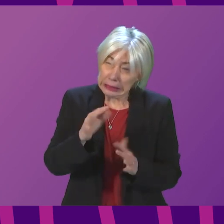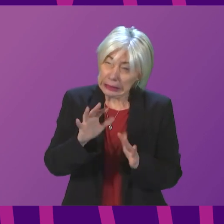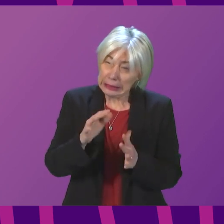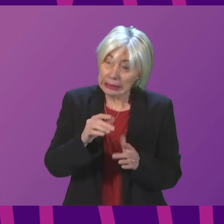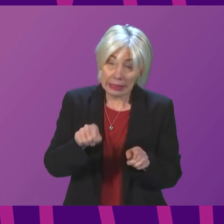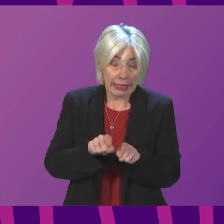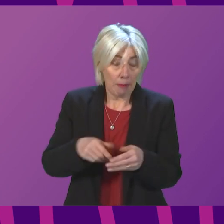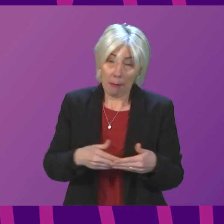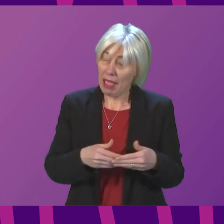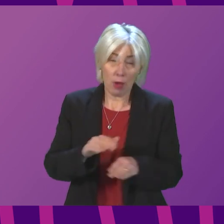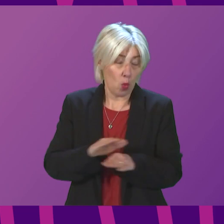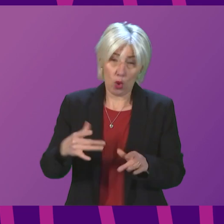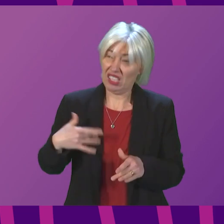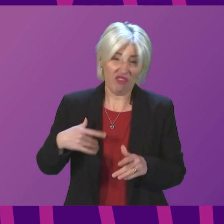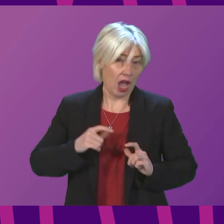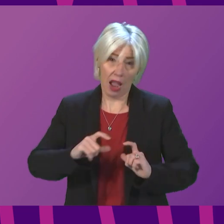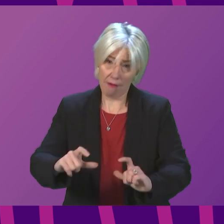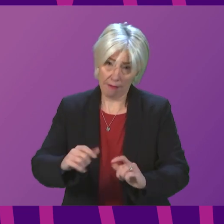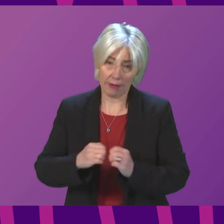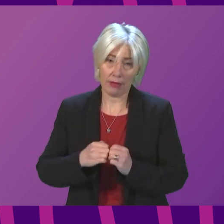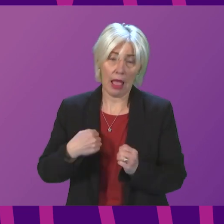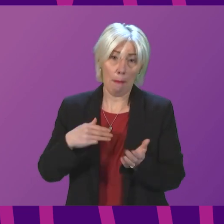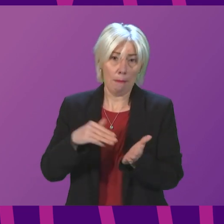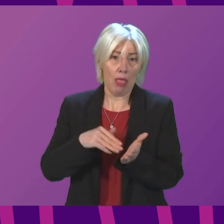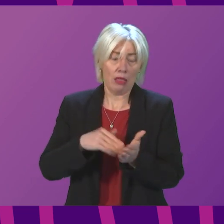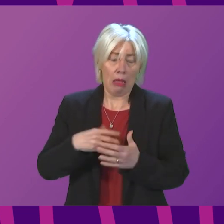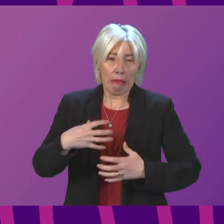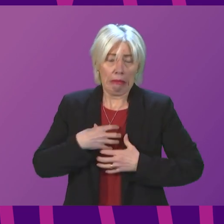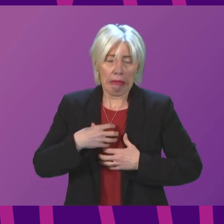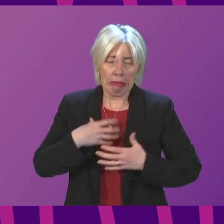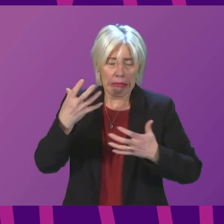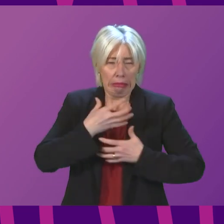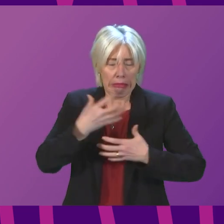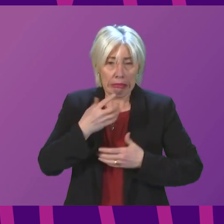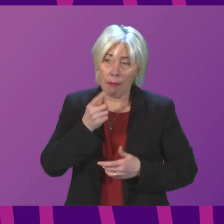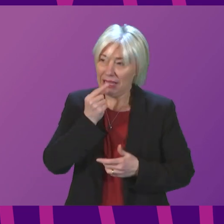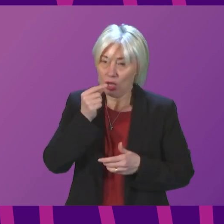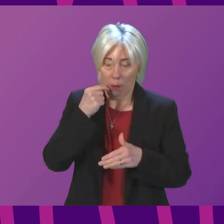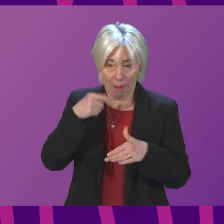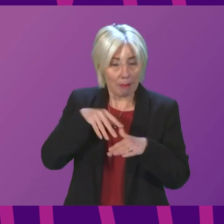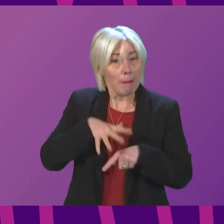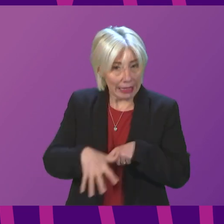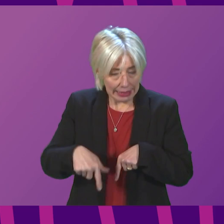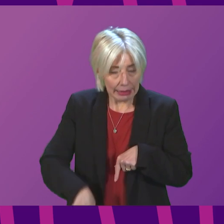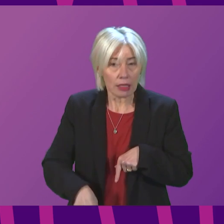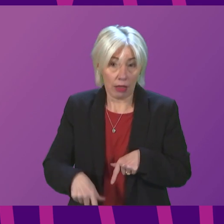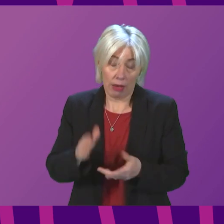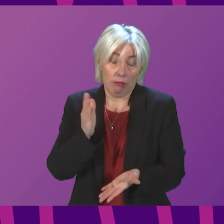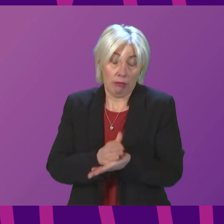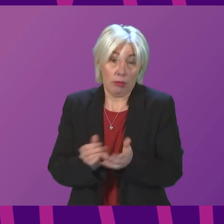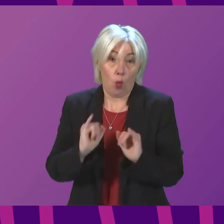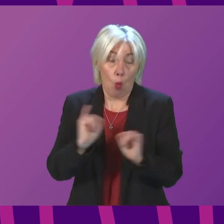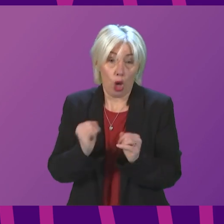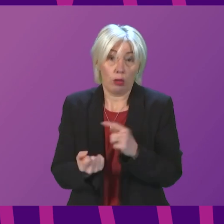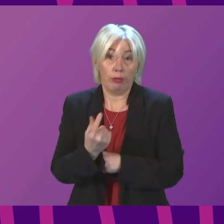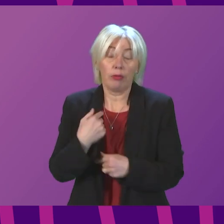neither would my baby. I spent months in constant fear that I would bleed. Then the worst happened, and I started bleeding at home.